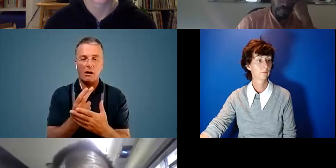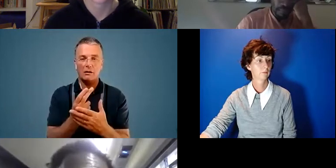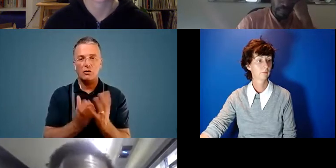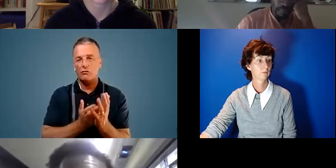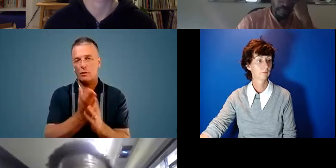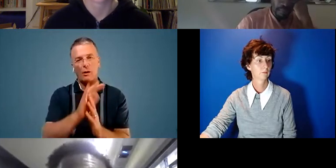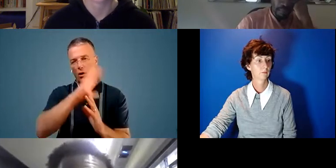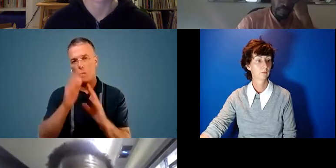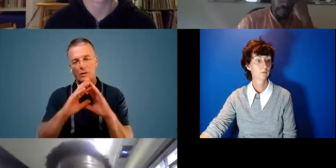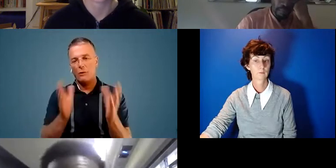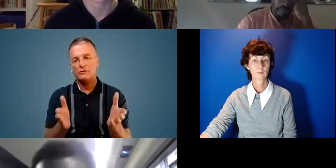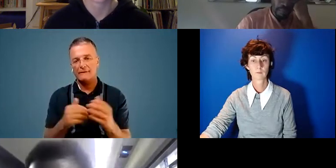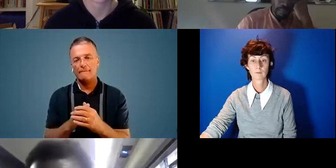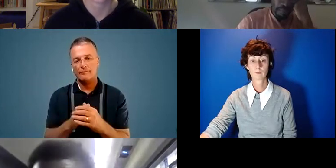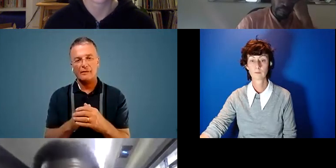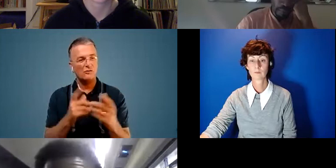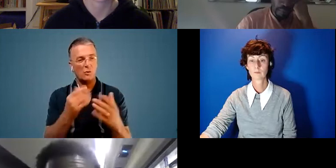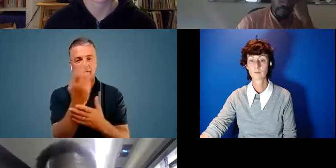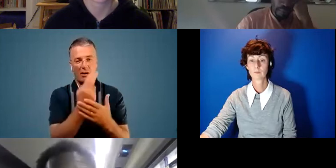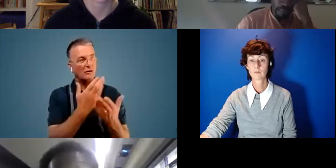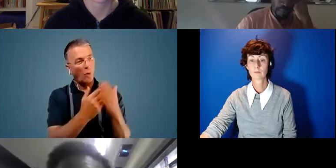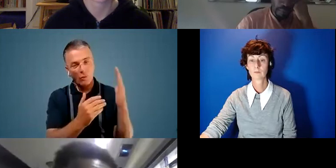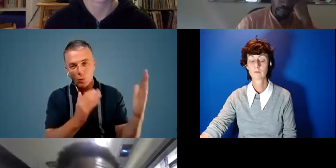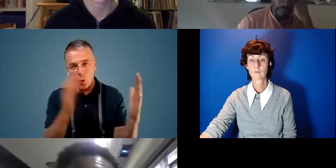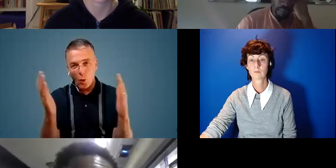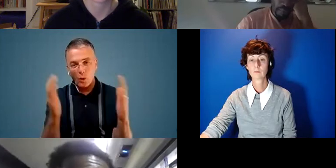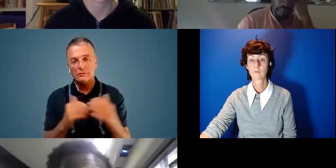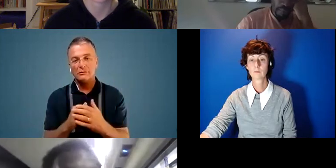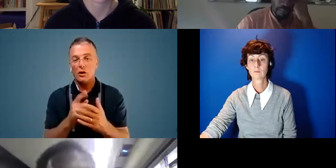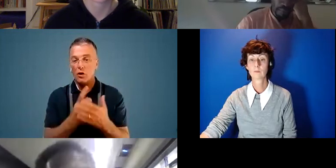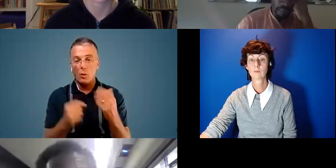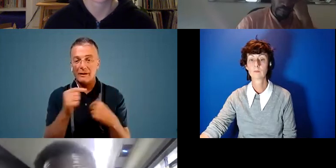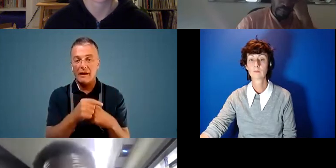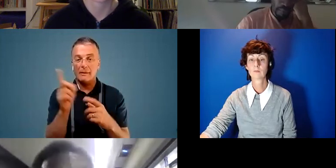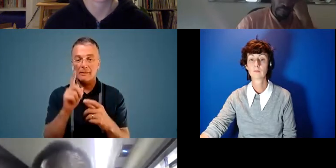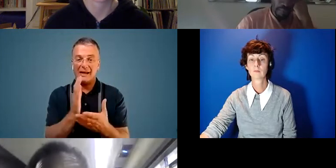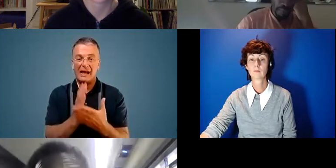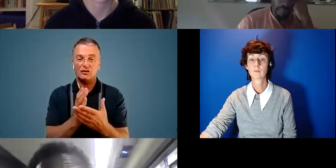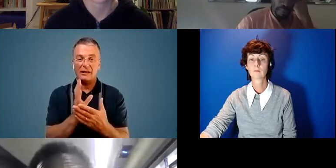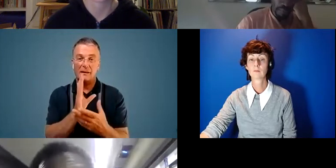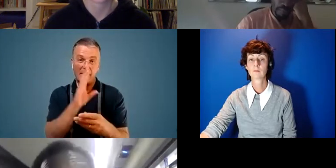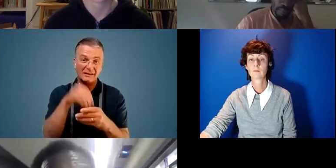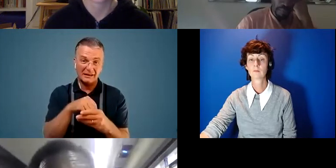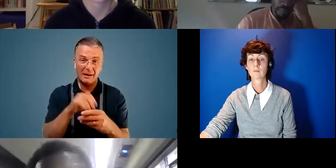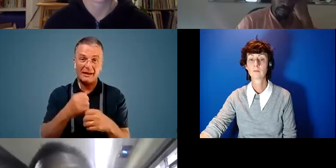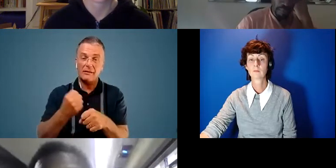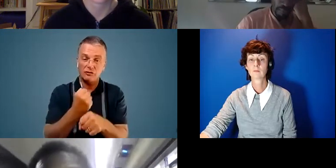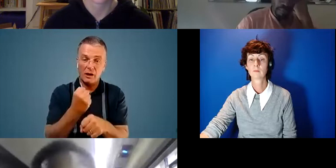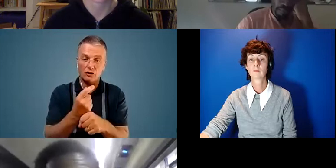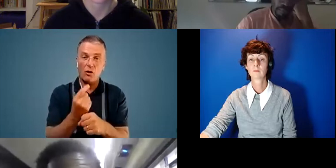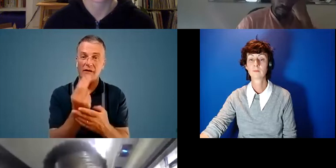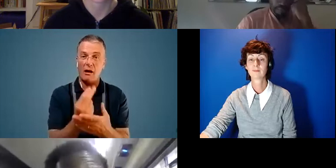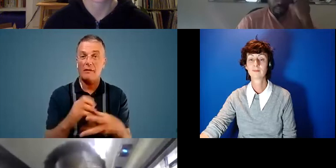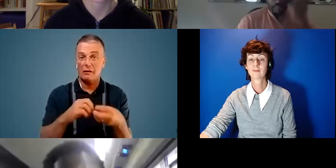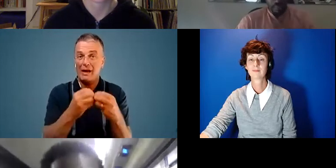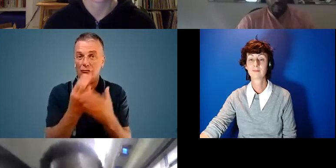the whole house. So you've got art on the walls. Not only that, the people actually participate in the production of that art and the creation of that